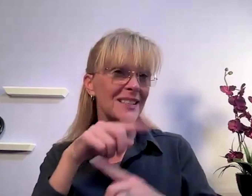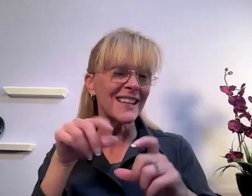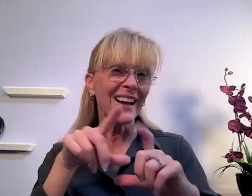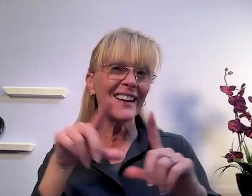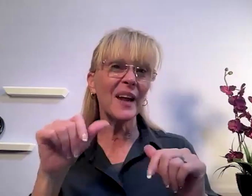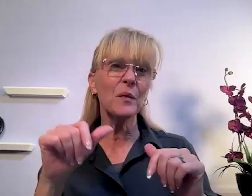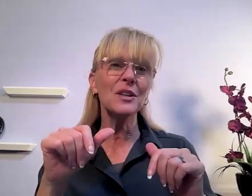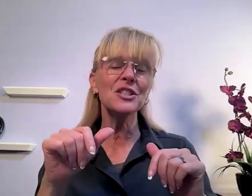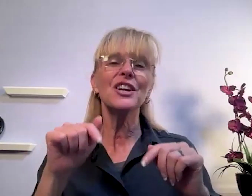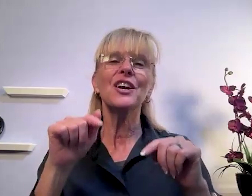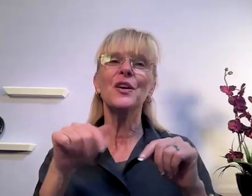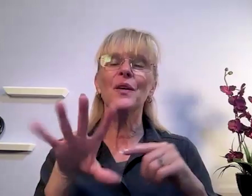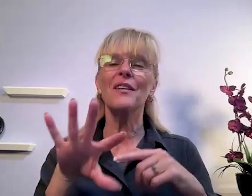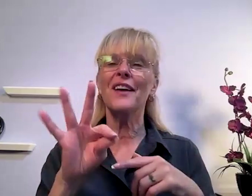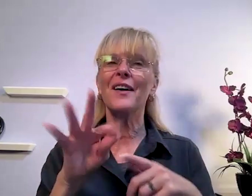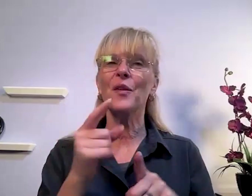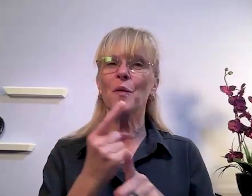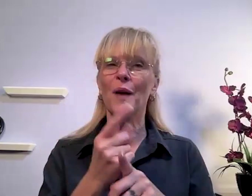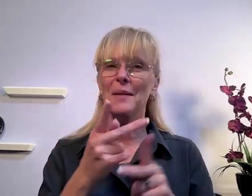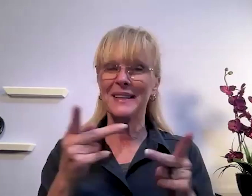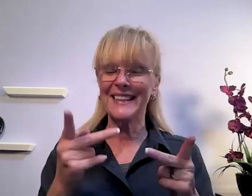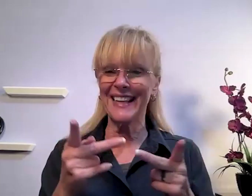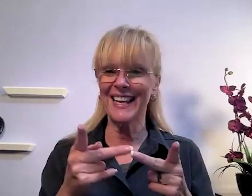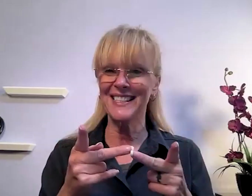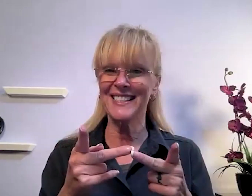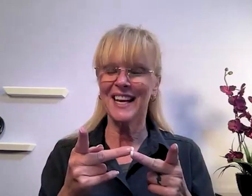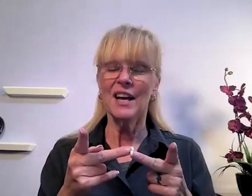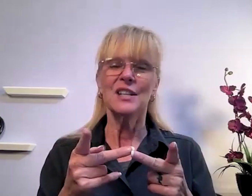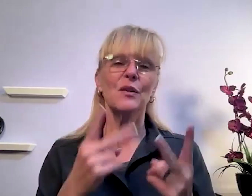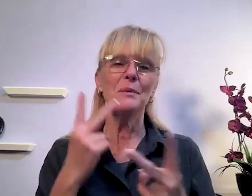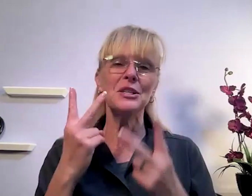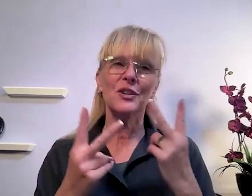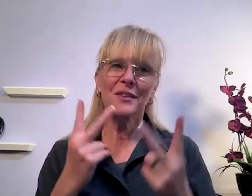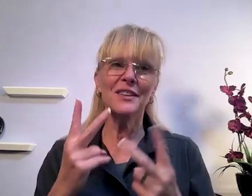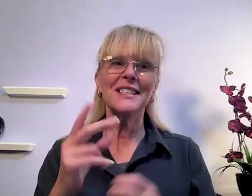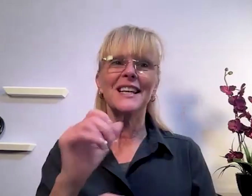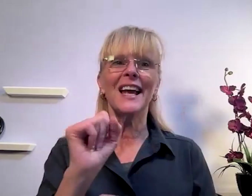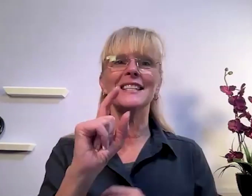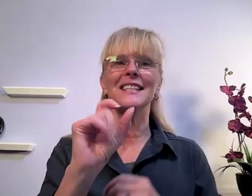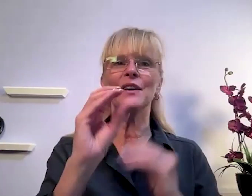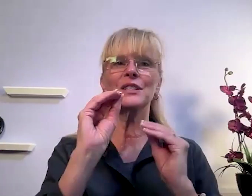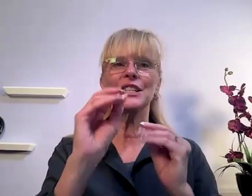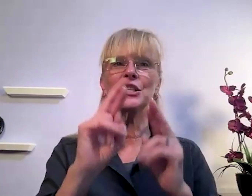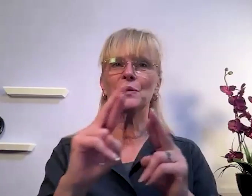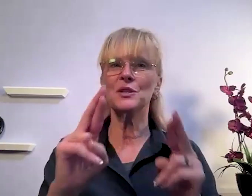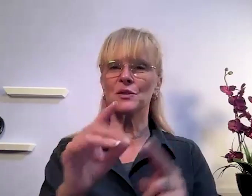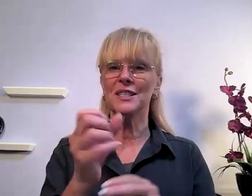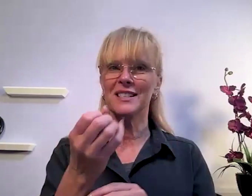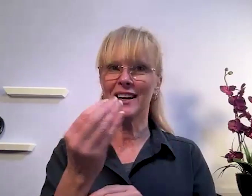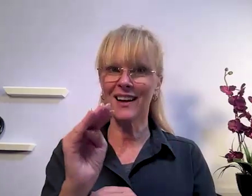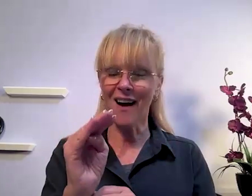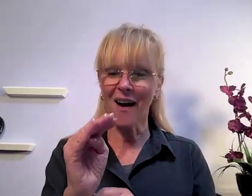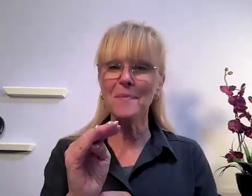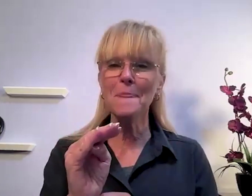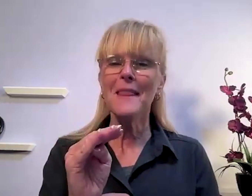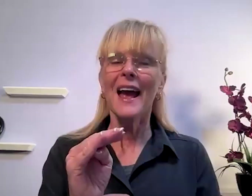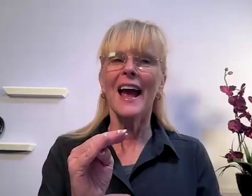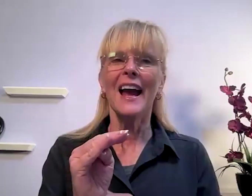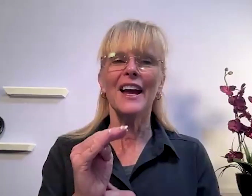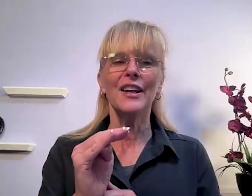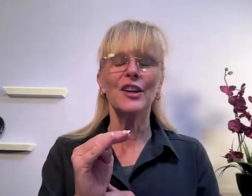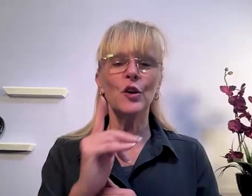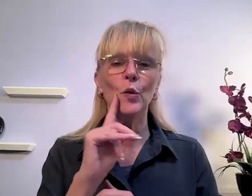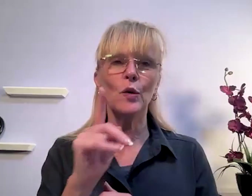learn sign language you have found the right place so be sure to visit aslteachingresources.com